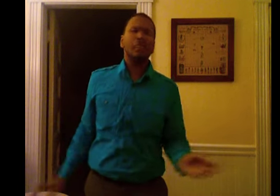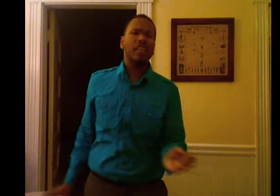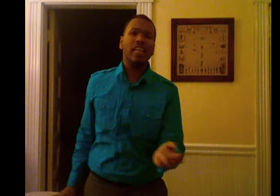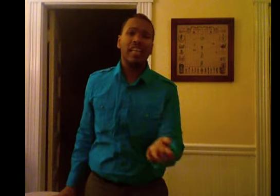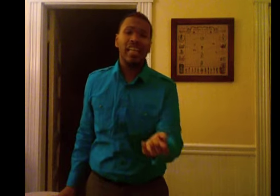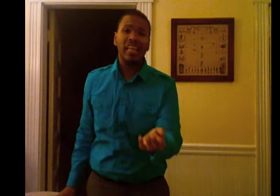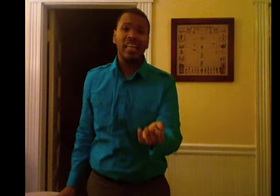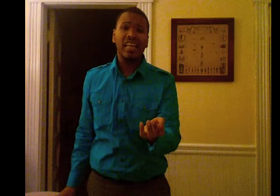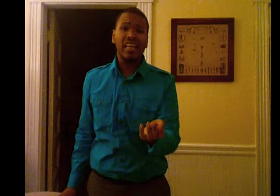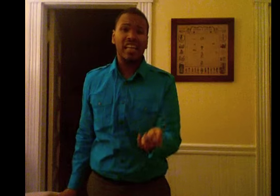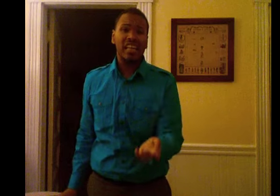please.